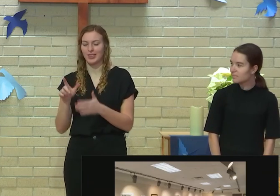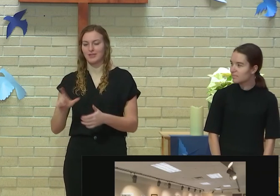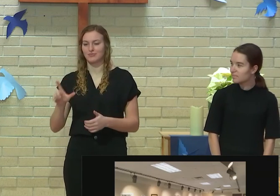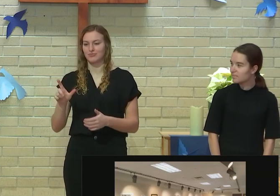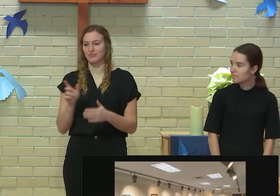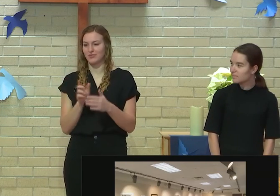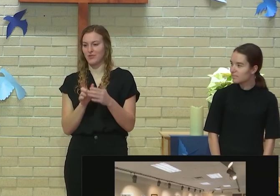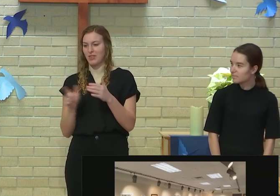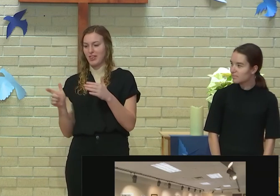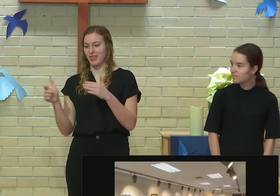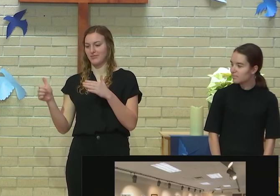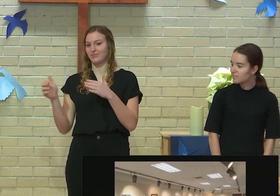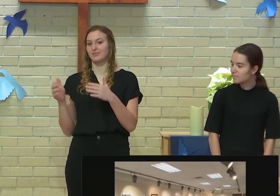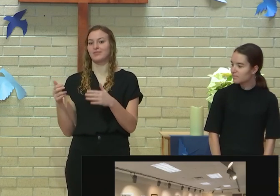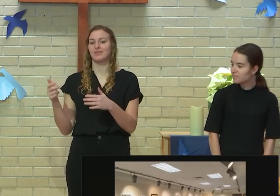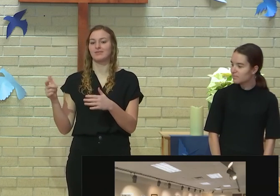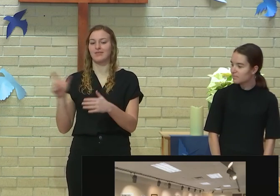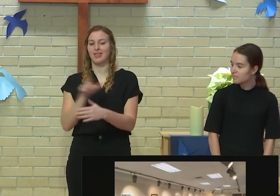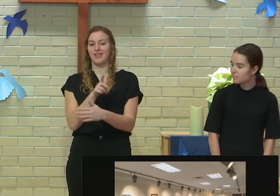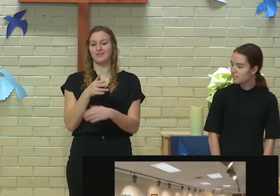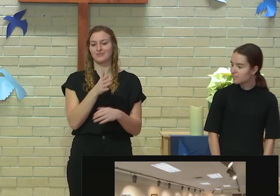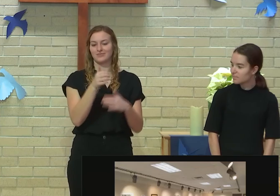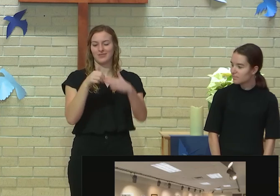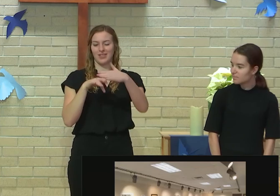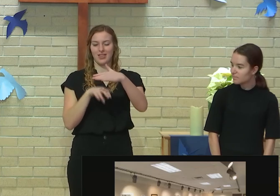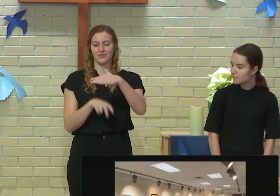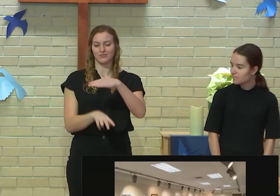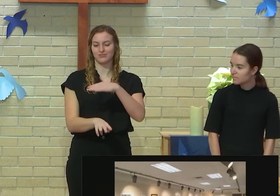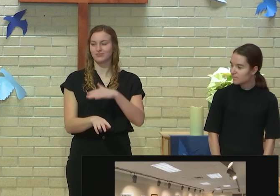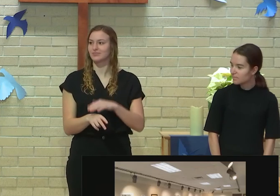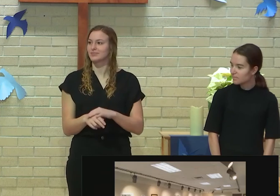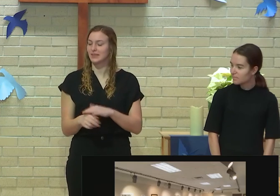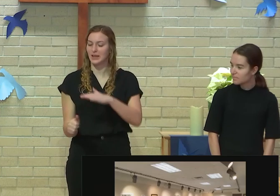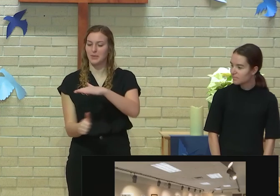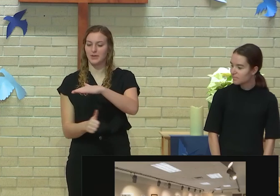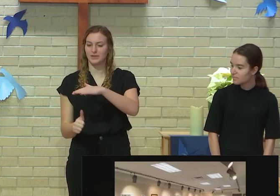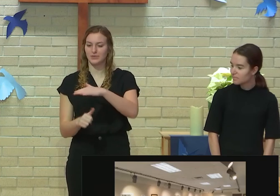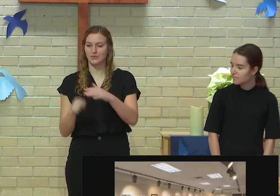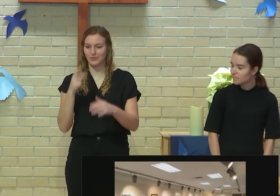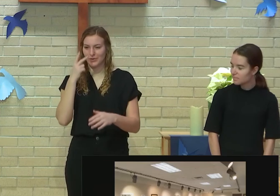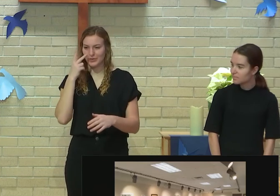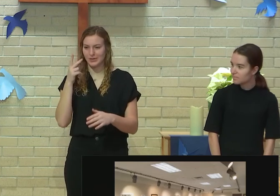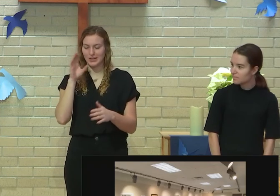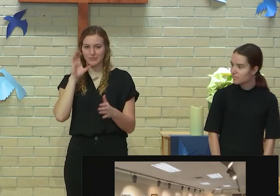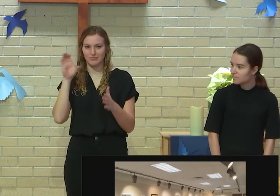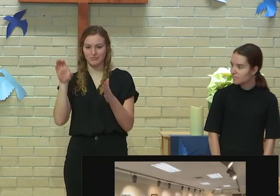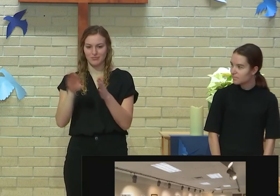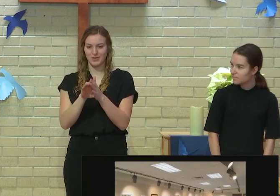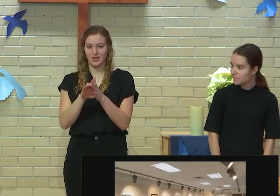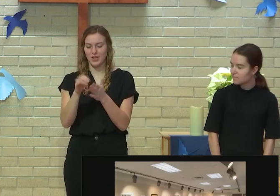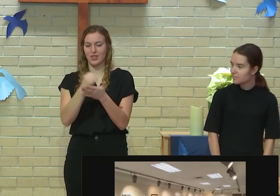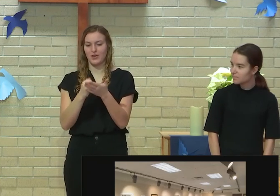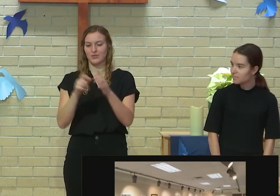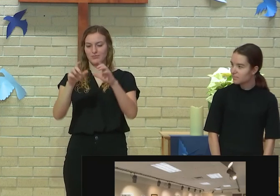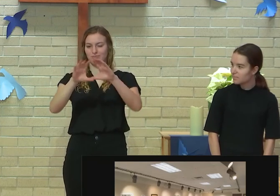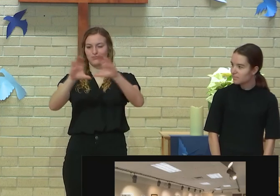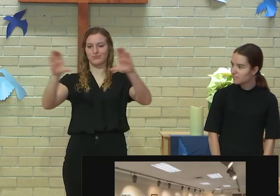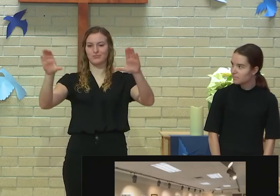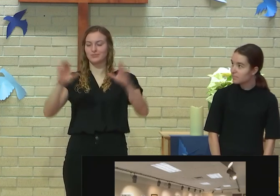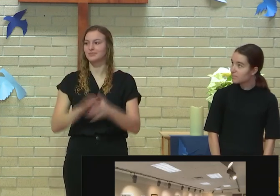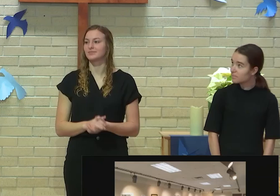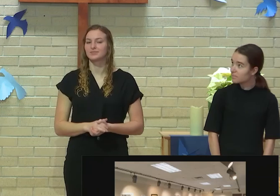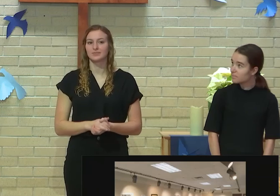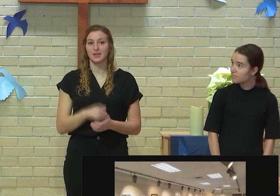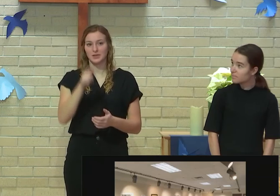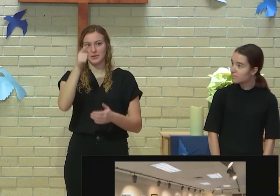head to the left and go down the stairs, that staircase will deposit you right at the entrance to the art gallery. And this is a